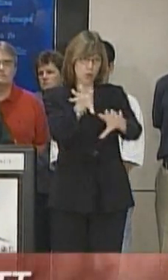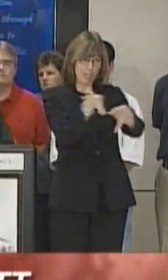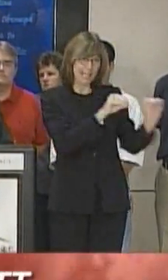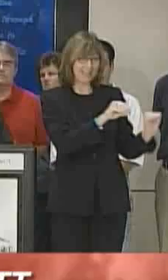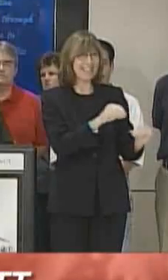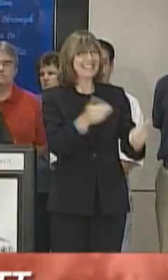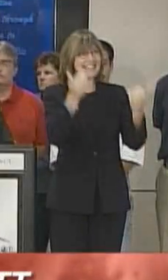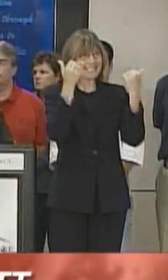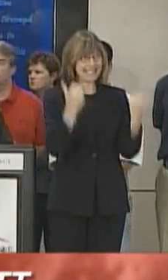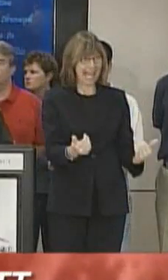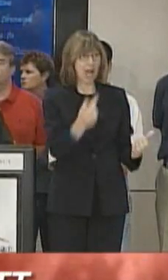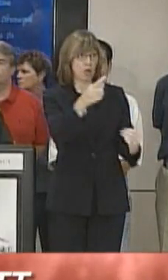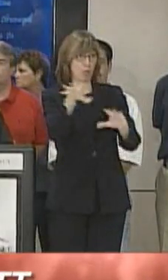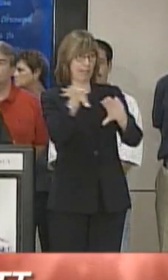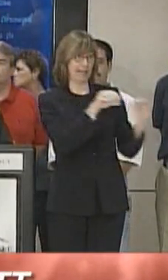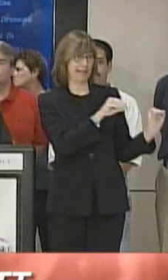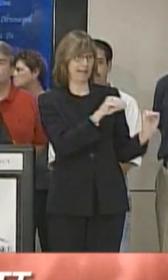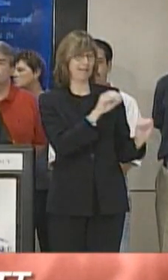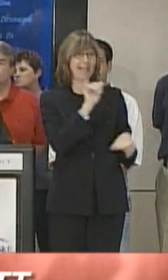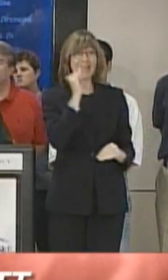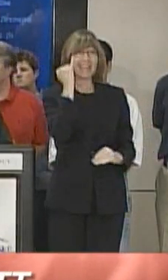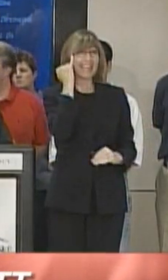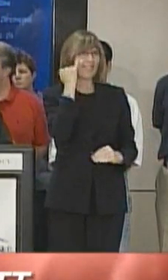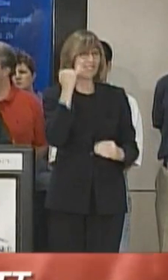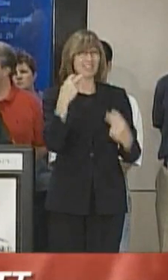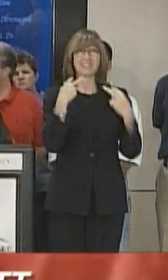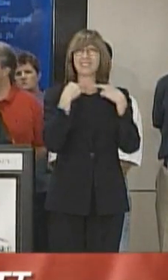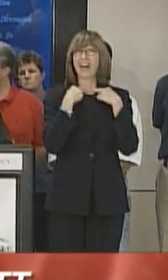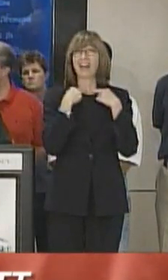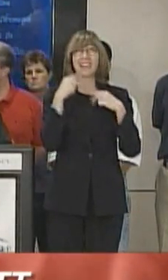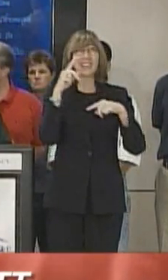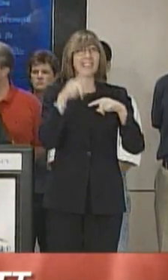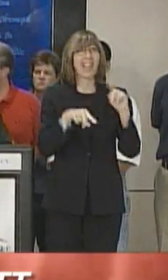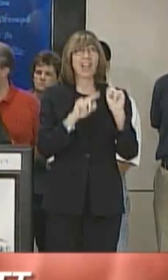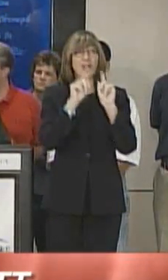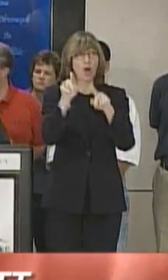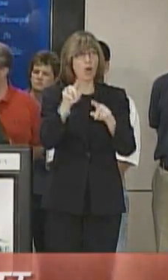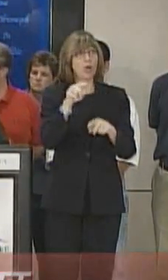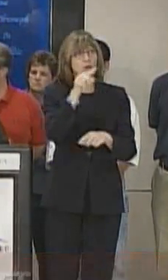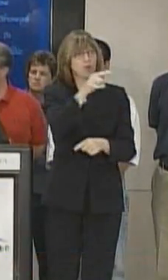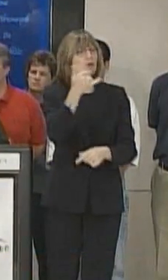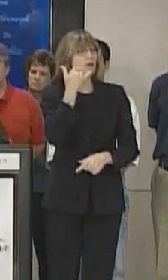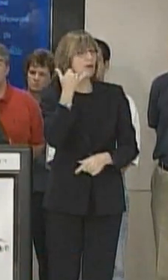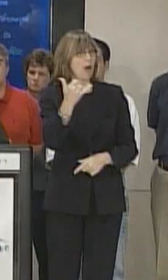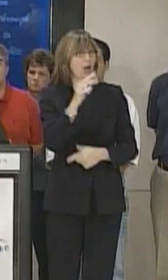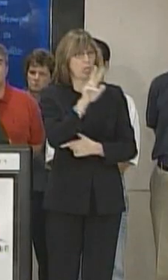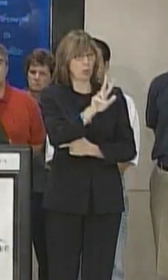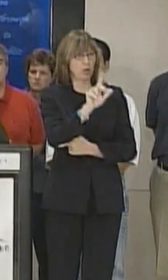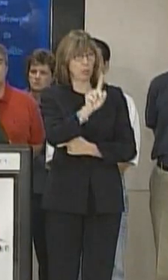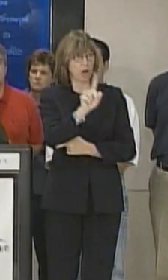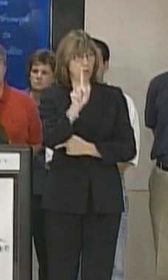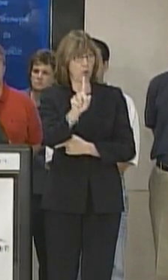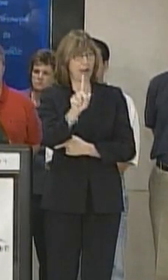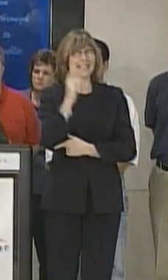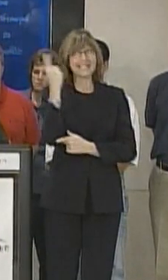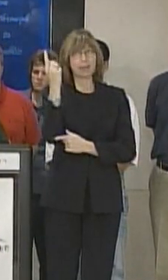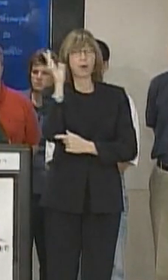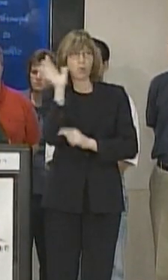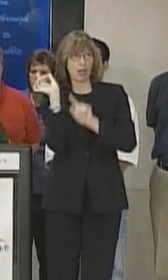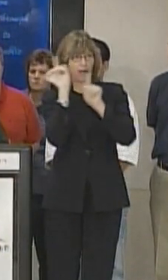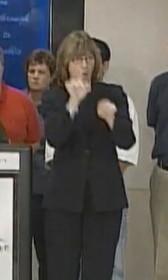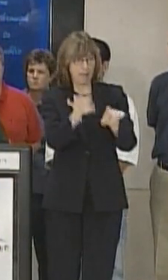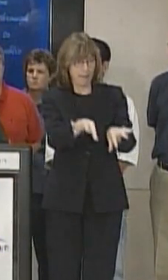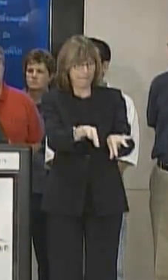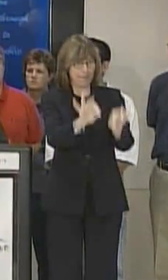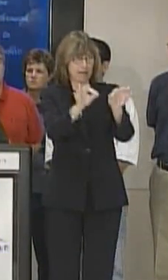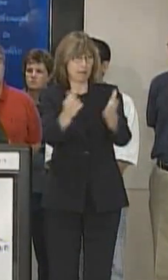have special needs and cannot transport yourself, dial 3-1-1. We will come get you and evacuate you